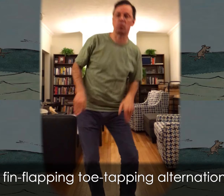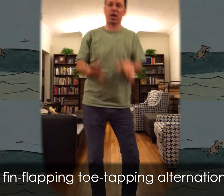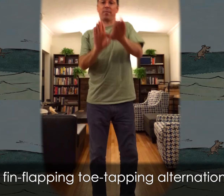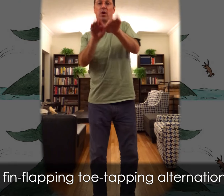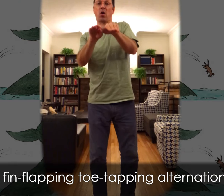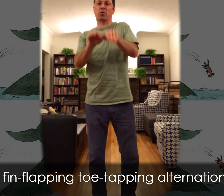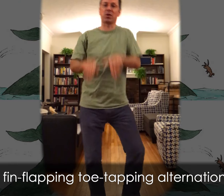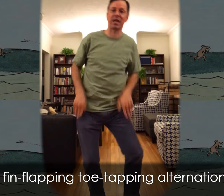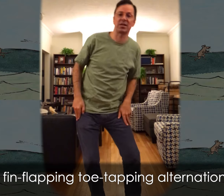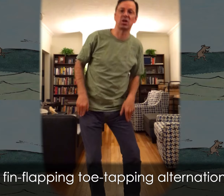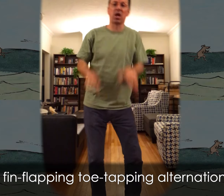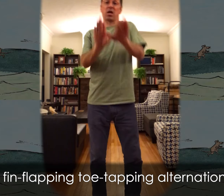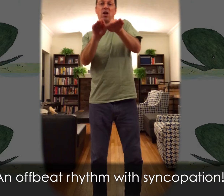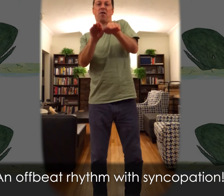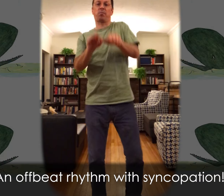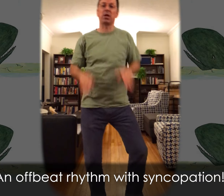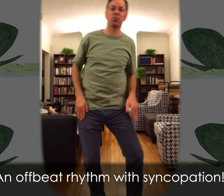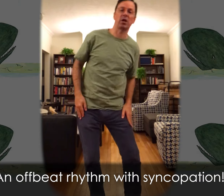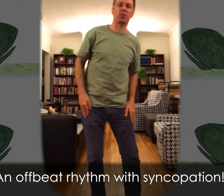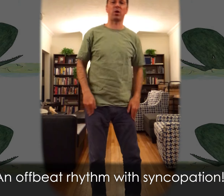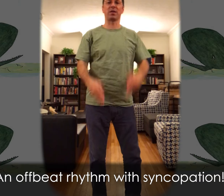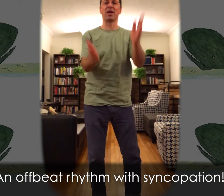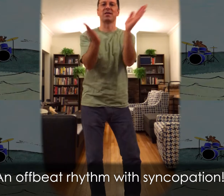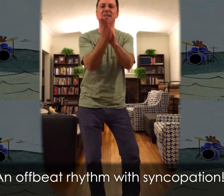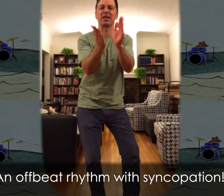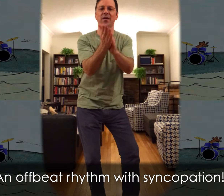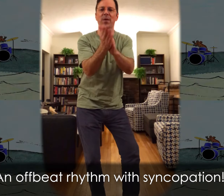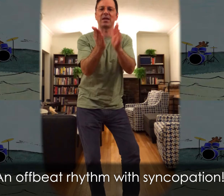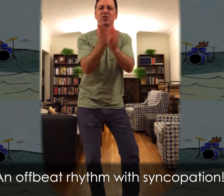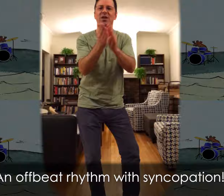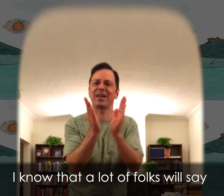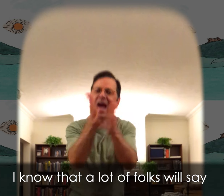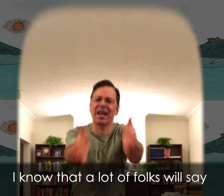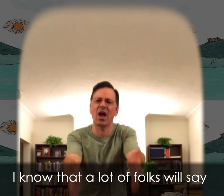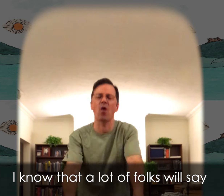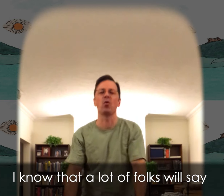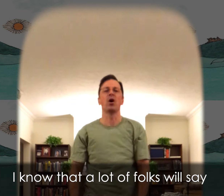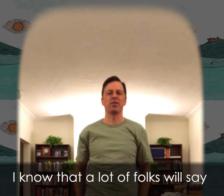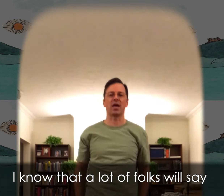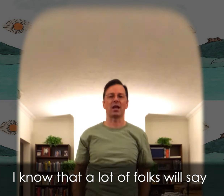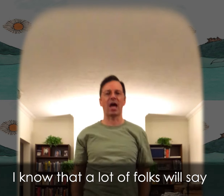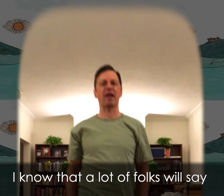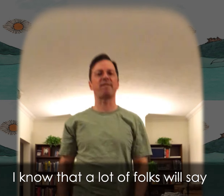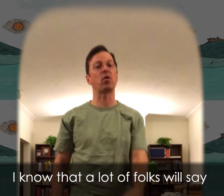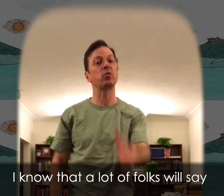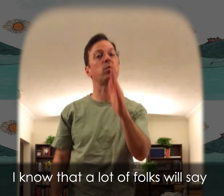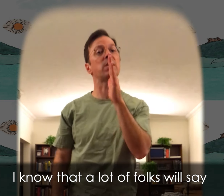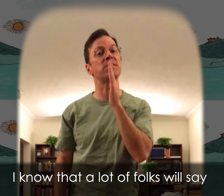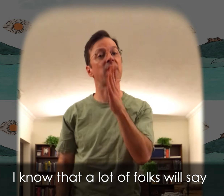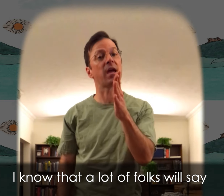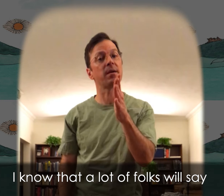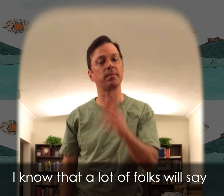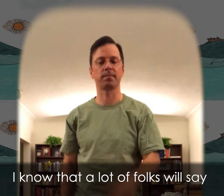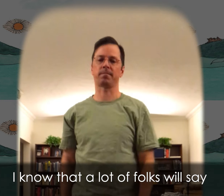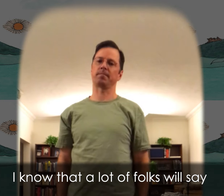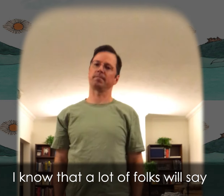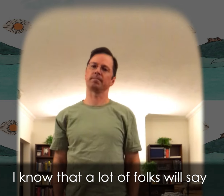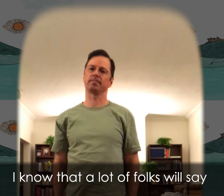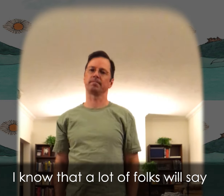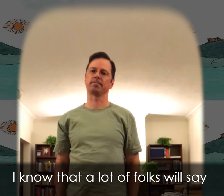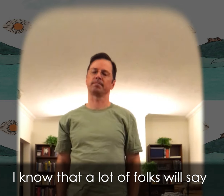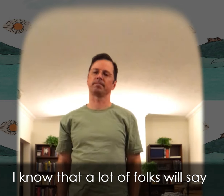flap, a toe tap, an alternation An offbeat rhythm with syncopation I know that a lot of folks will say